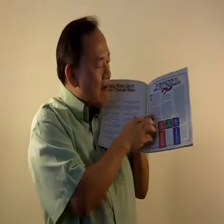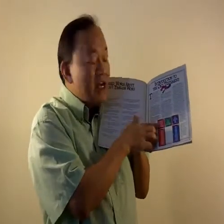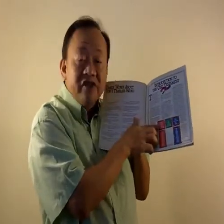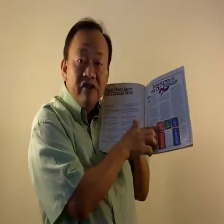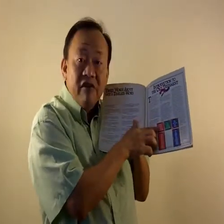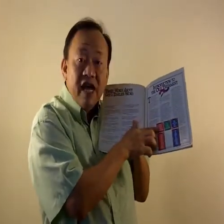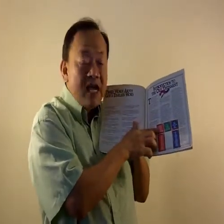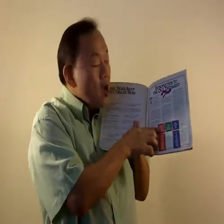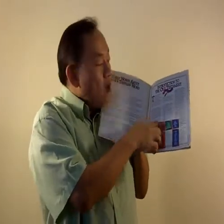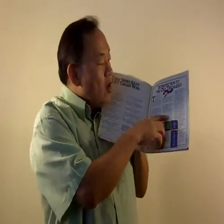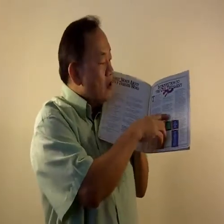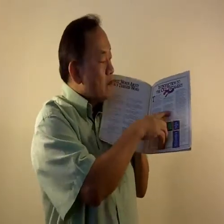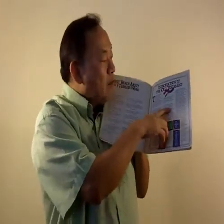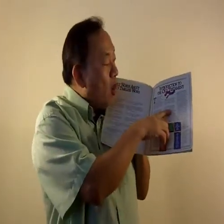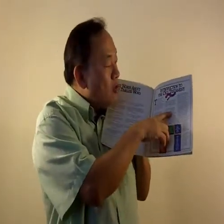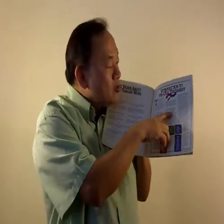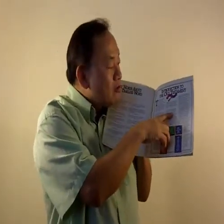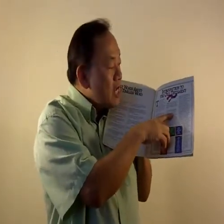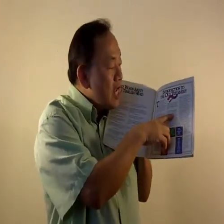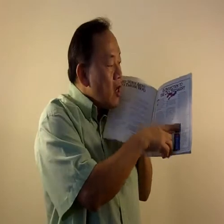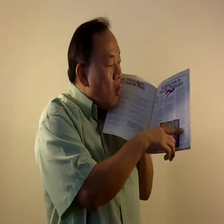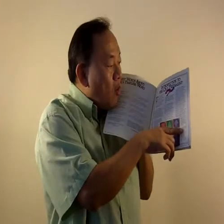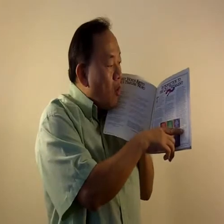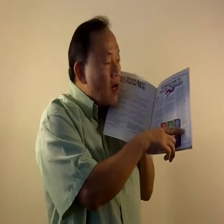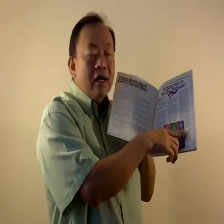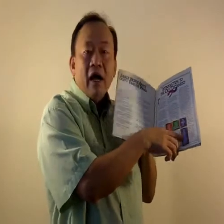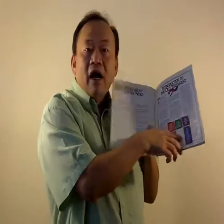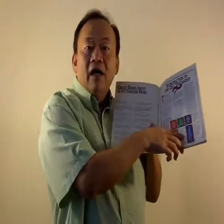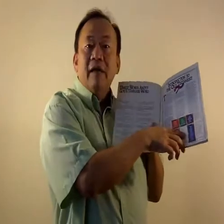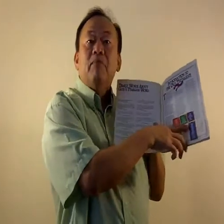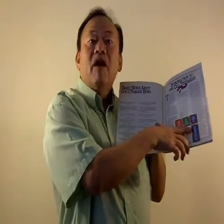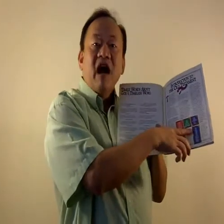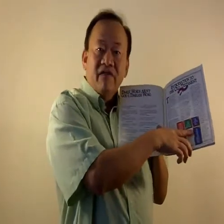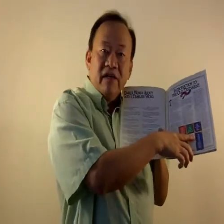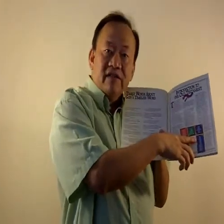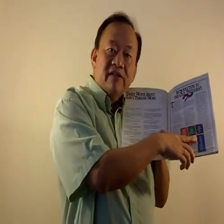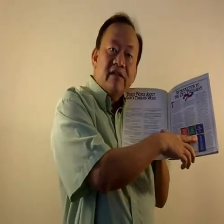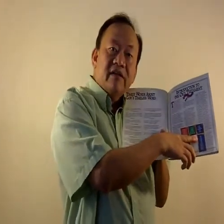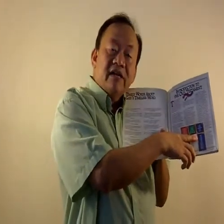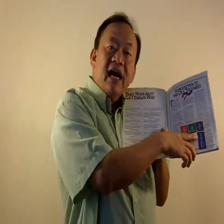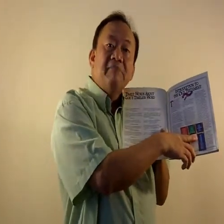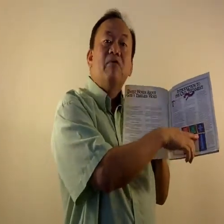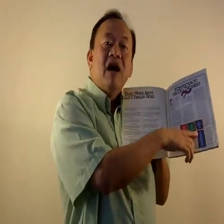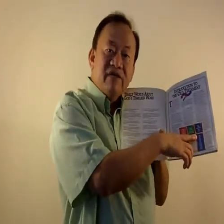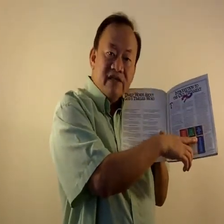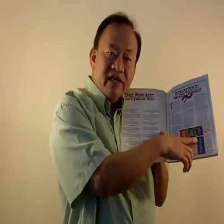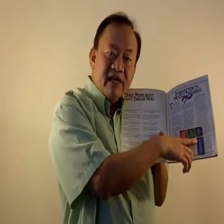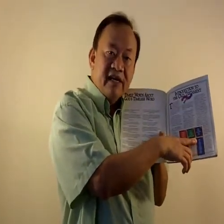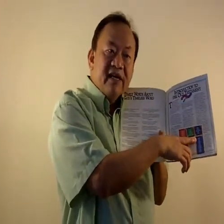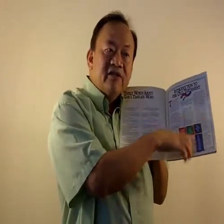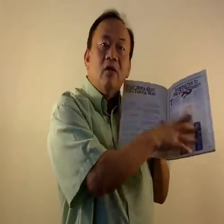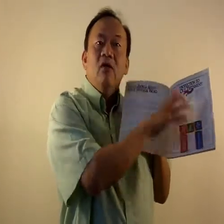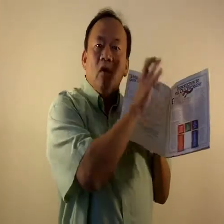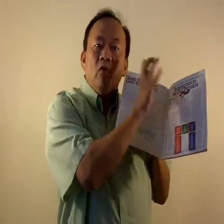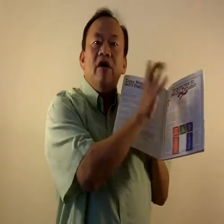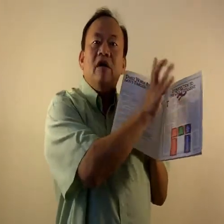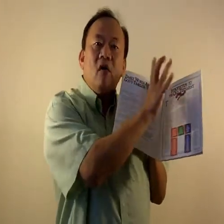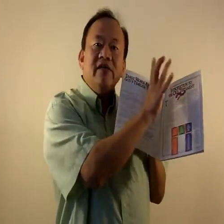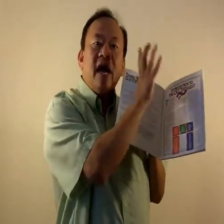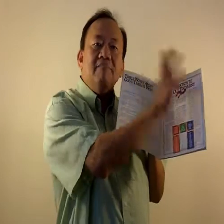you have history or there's poetry or the prophets, okay? Prophecy. So we are going to